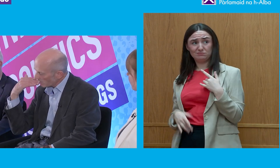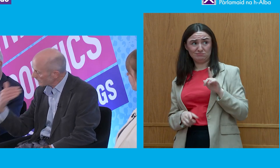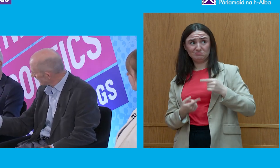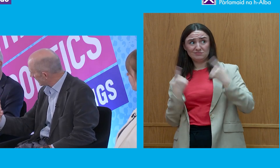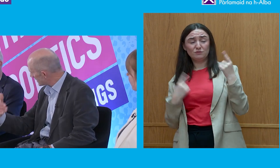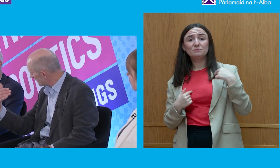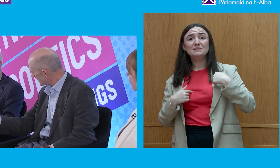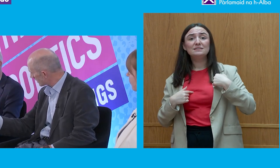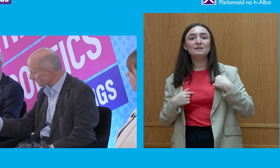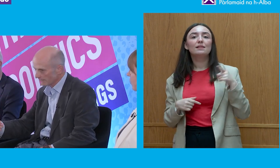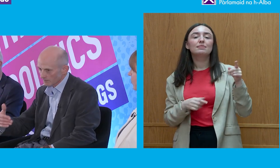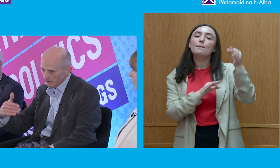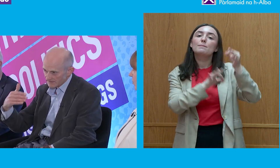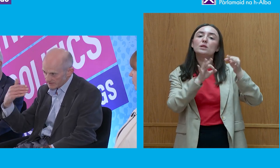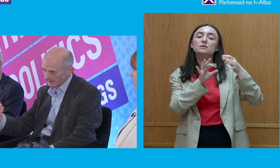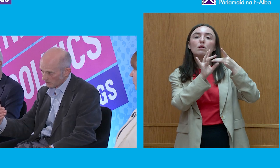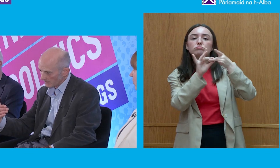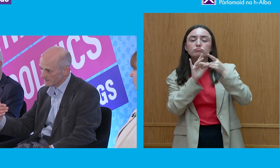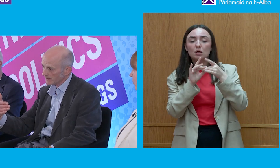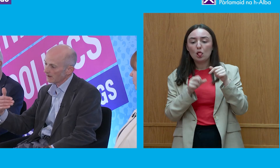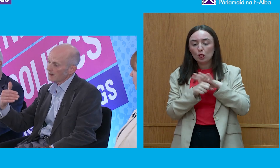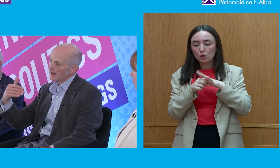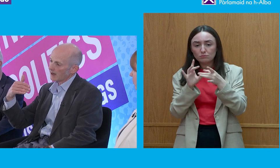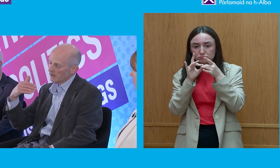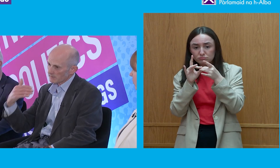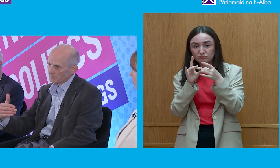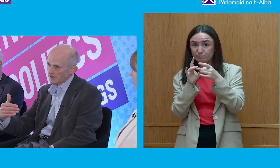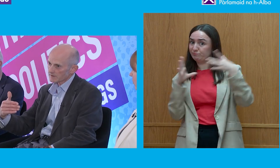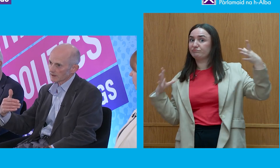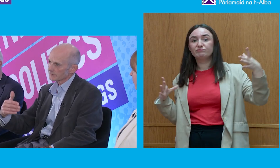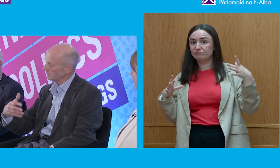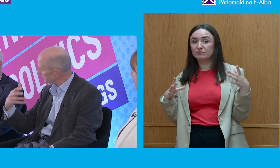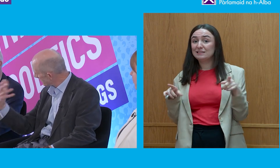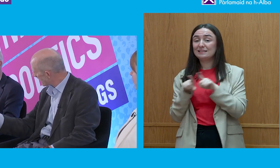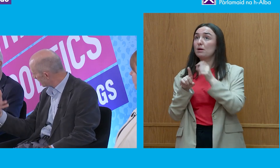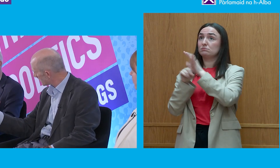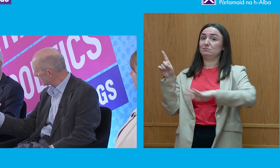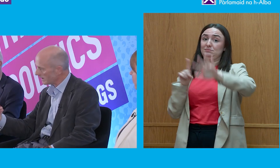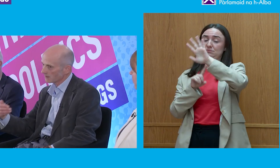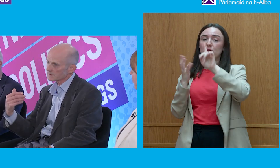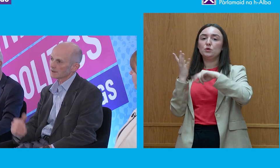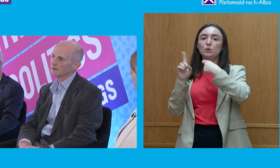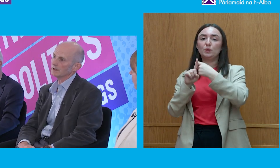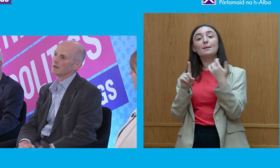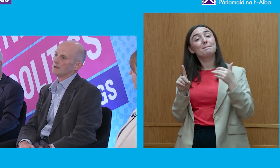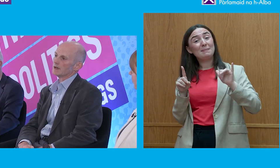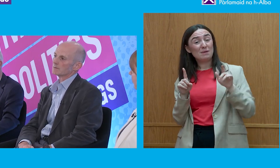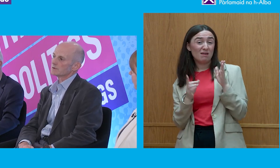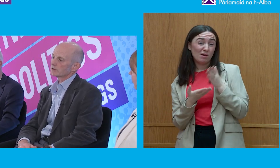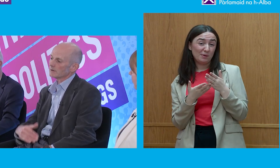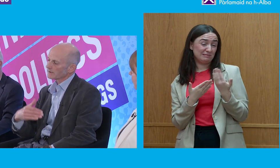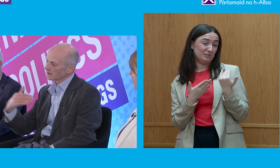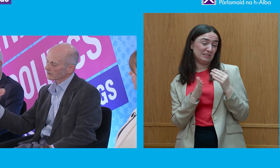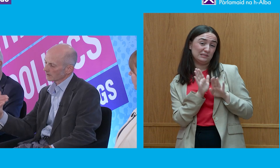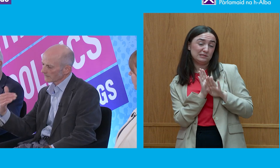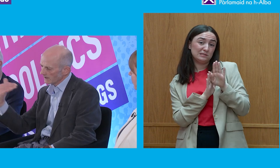The political engagement at a local level has attenuated in many parts of the country. Maybe reviving a bit now but certainly that